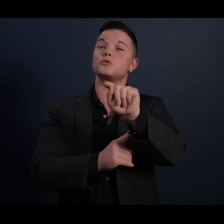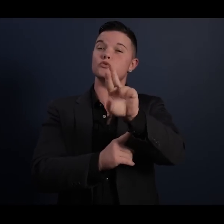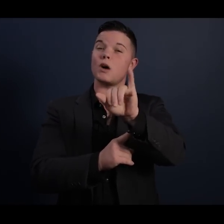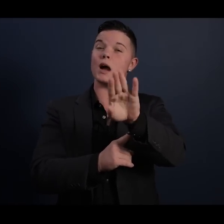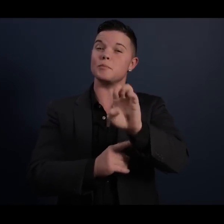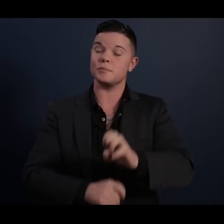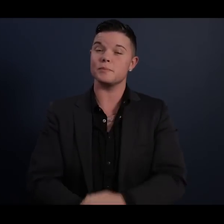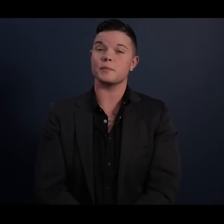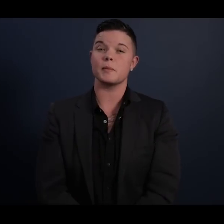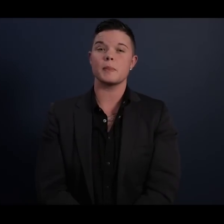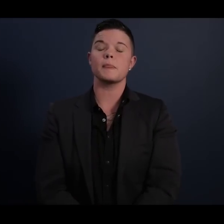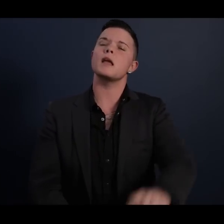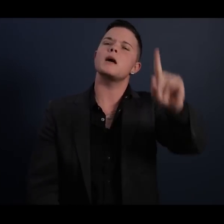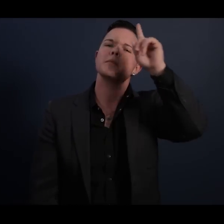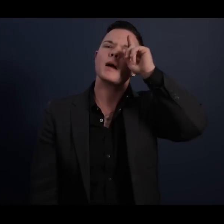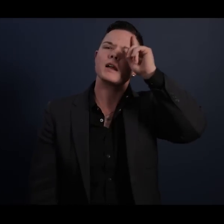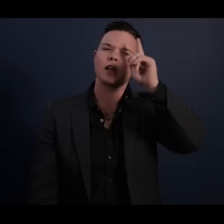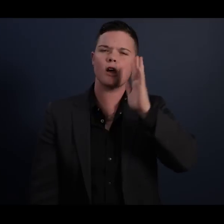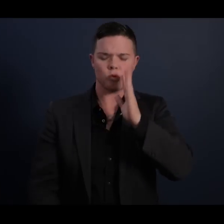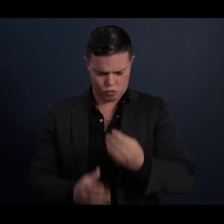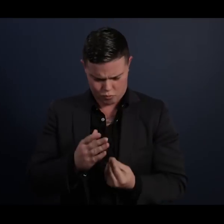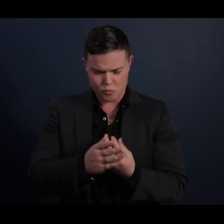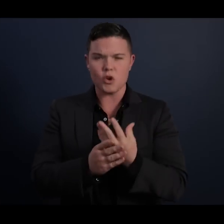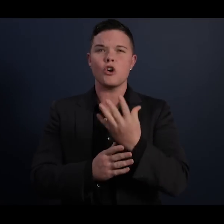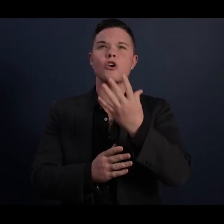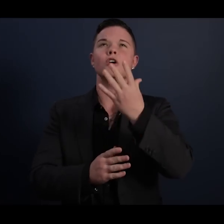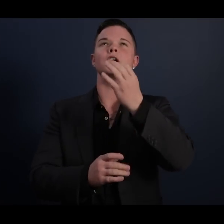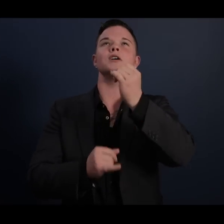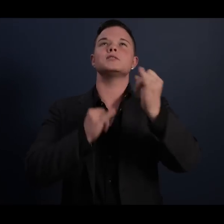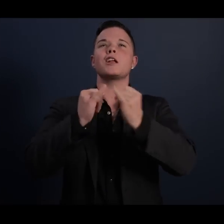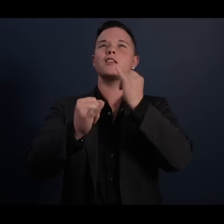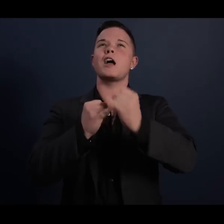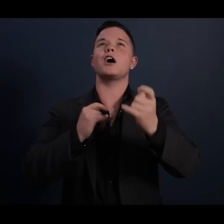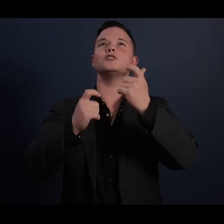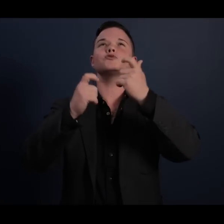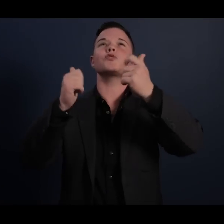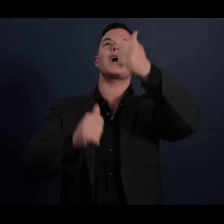Madiba would emerge as the last great liberator of the 20th century.